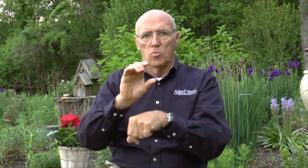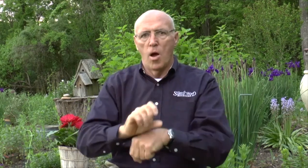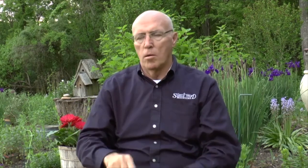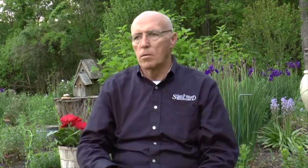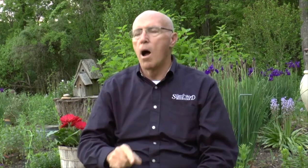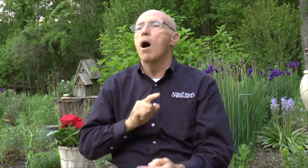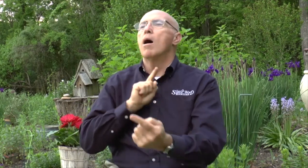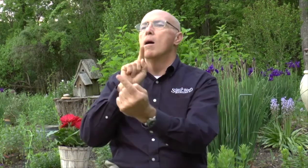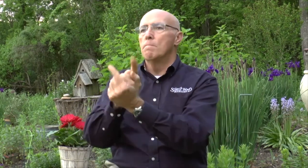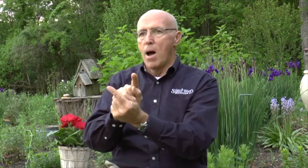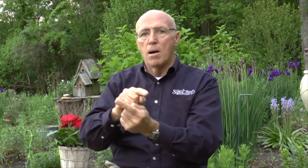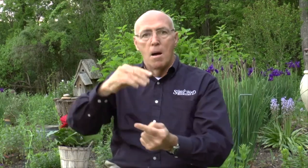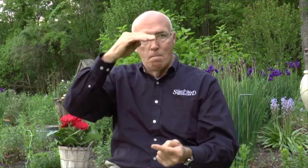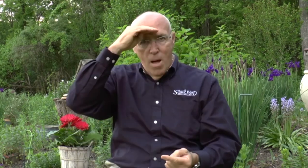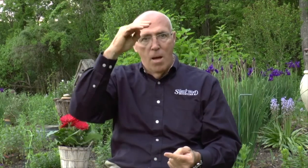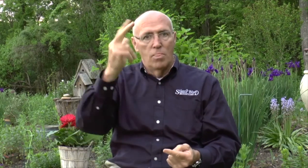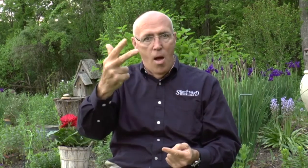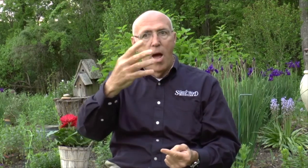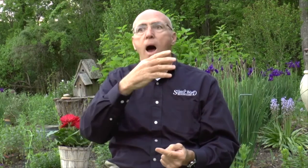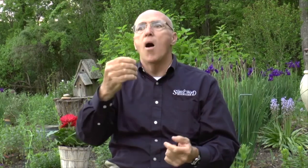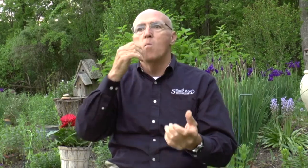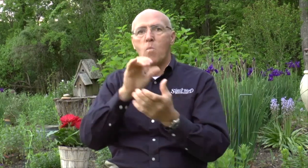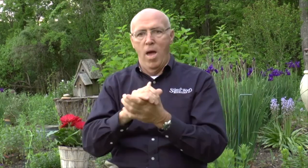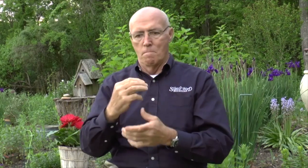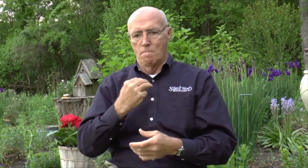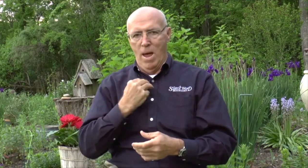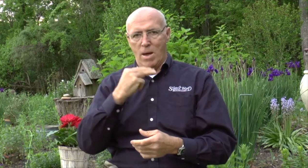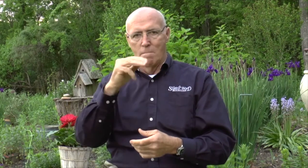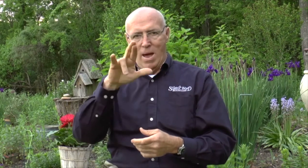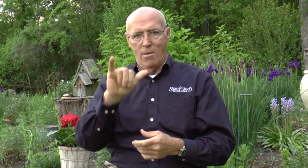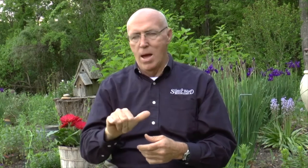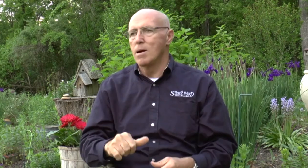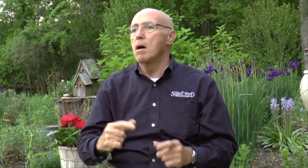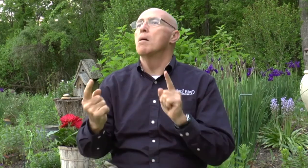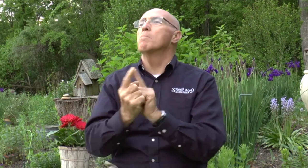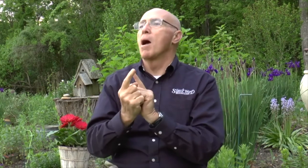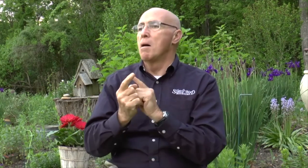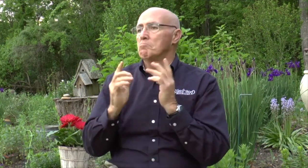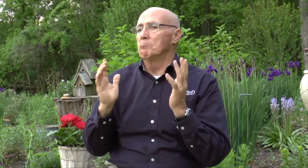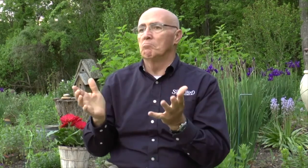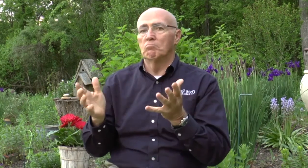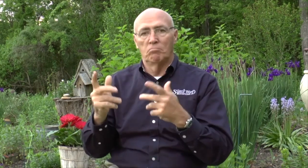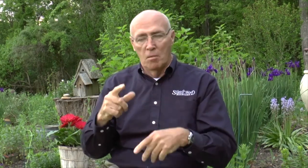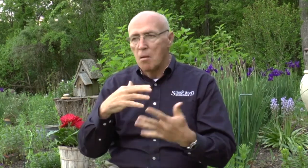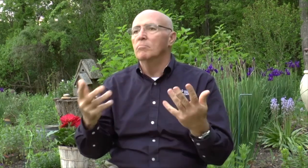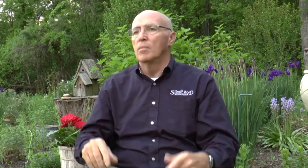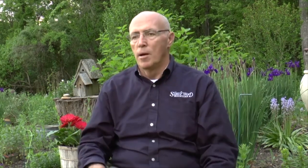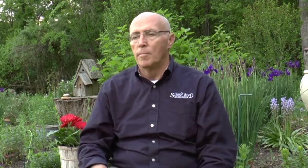okay, well, I'll go over to the church. And so I went over and I met Bill III and his wife, Mary. Met with them and talked with them